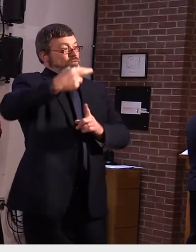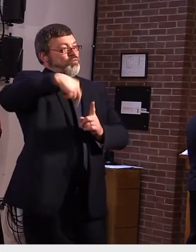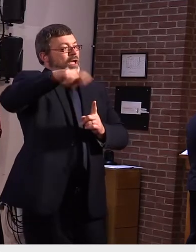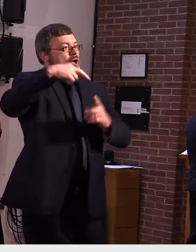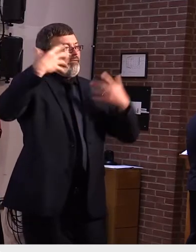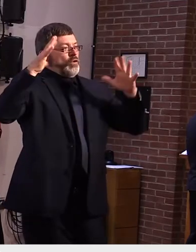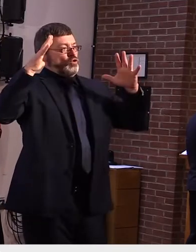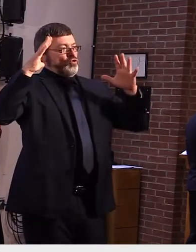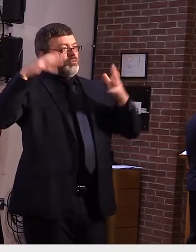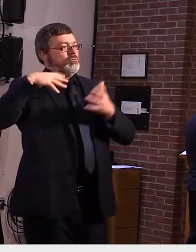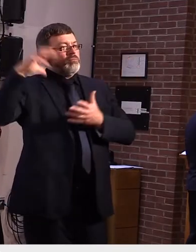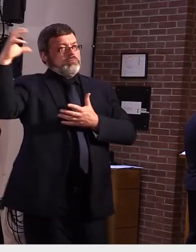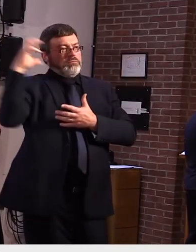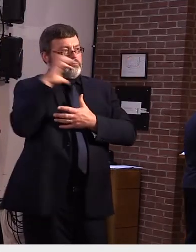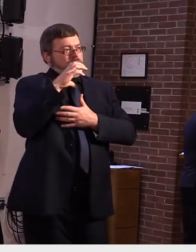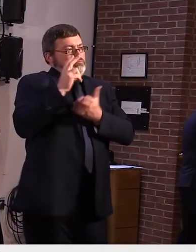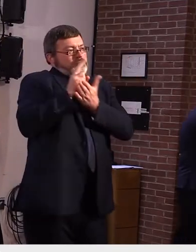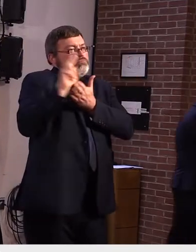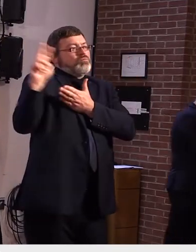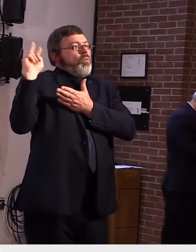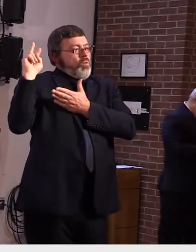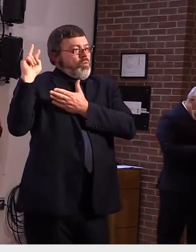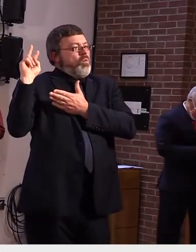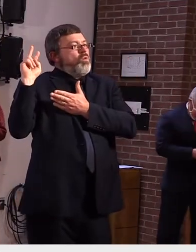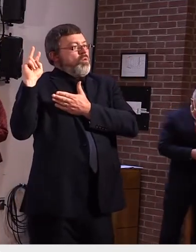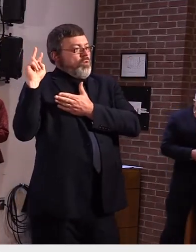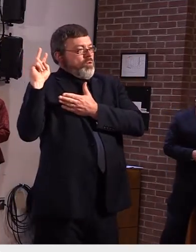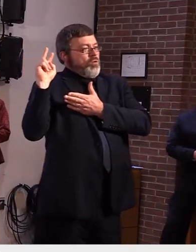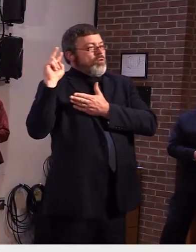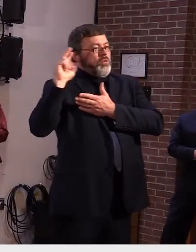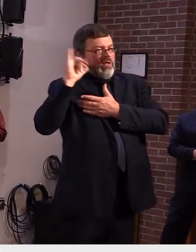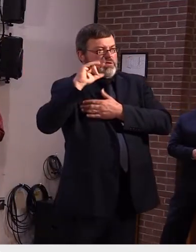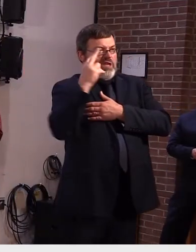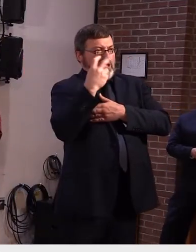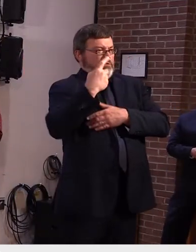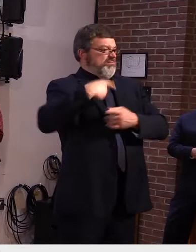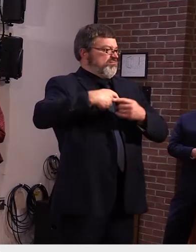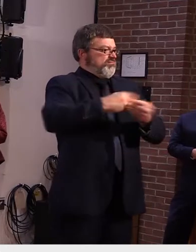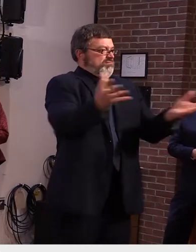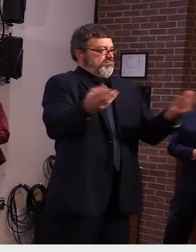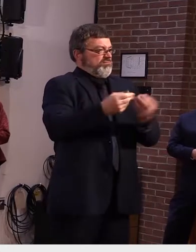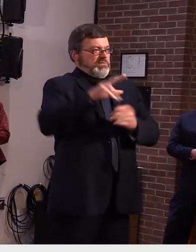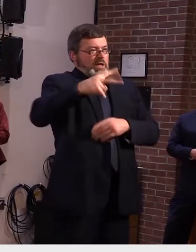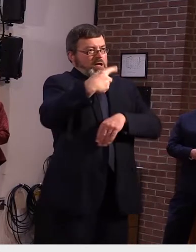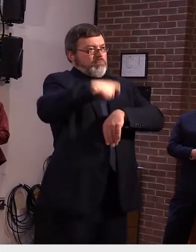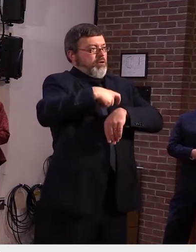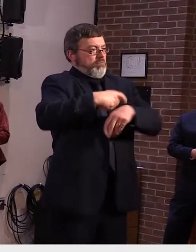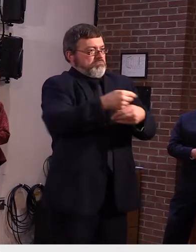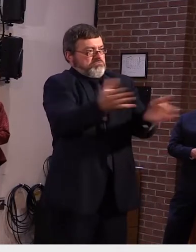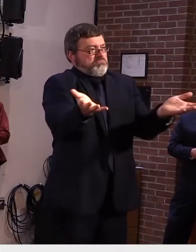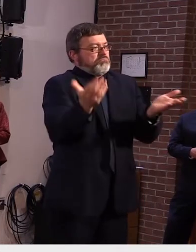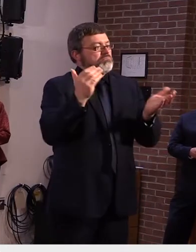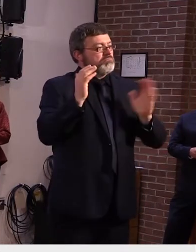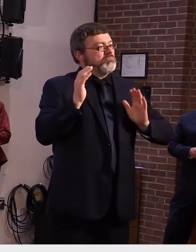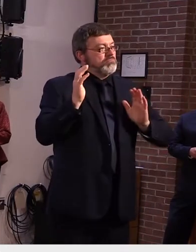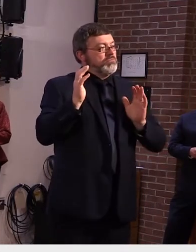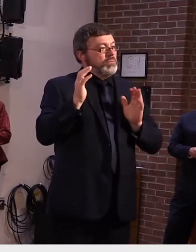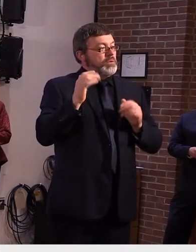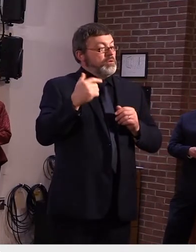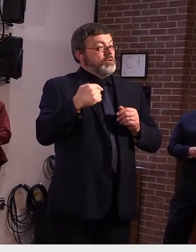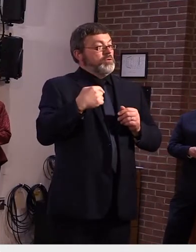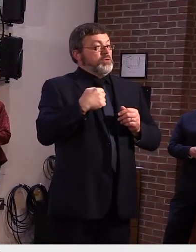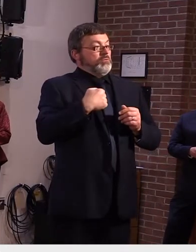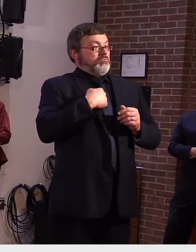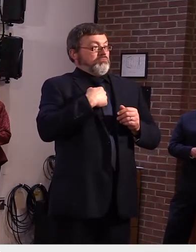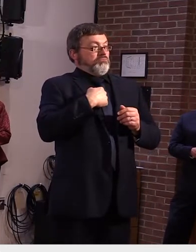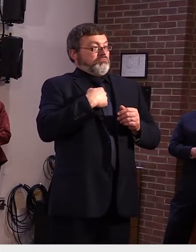actually received the funding for the second uh round of payments and so um we'll actually have a bulk